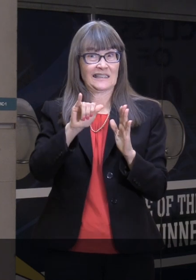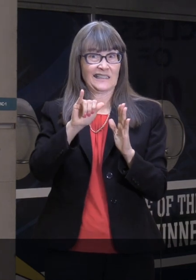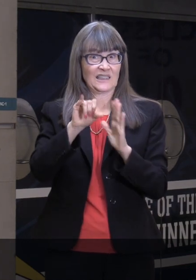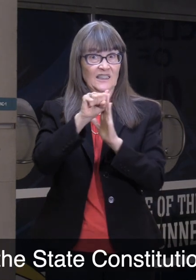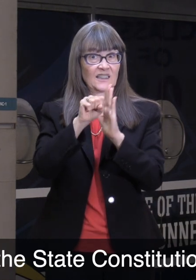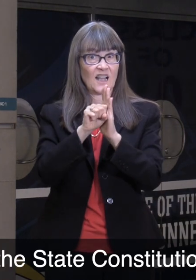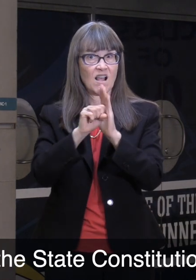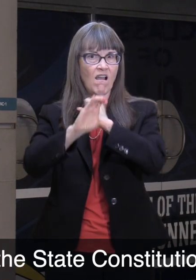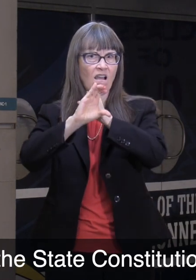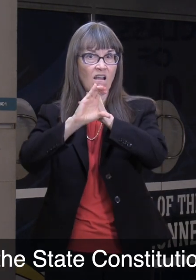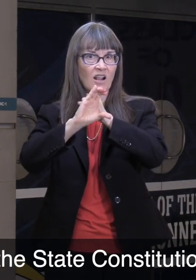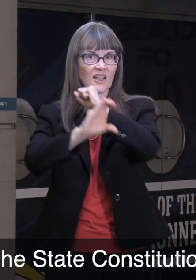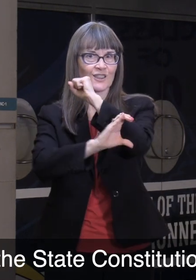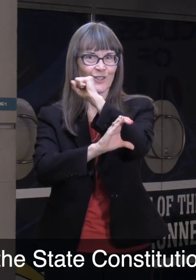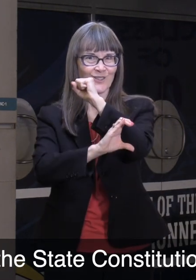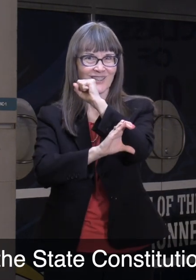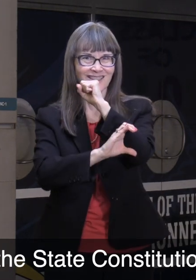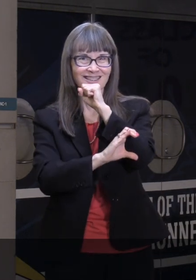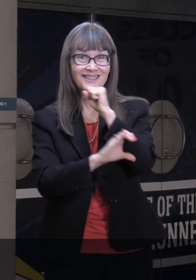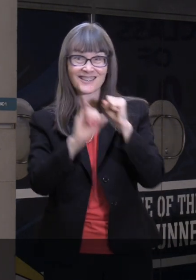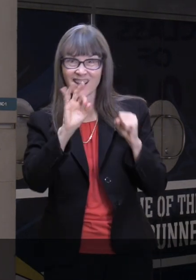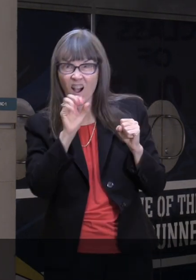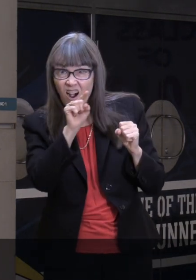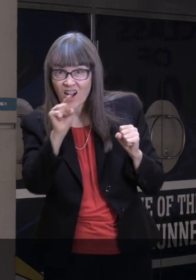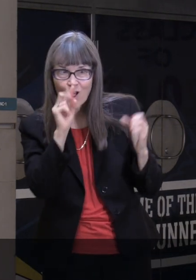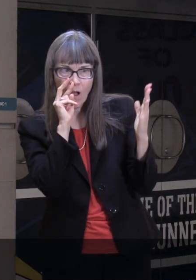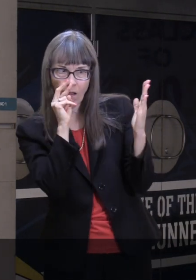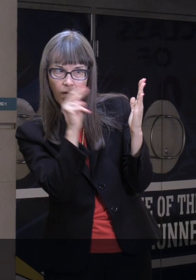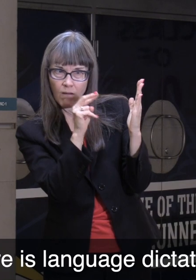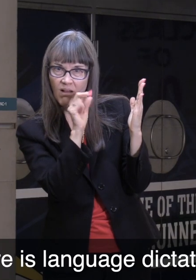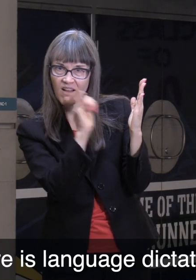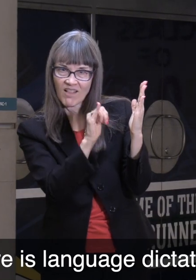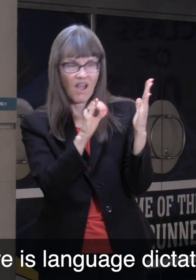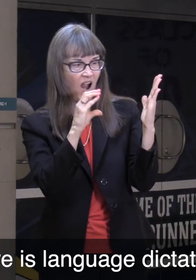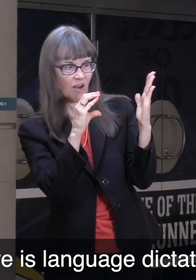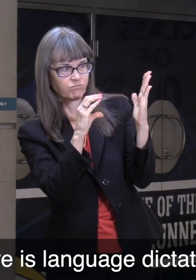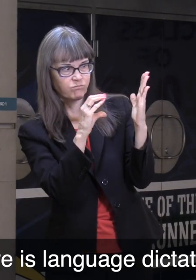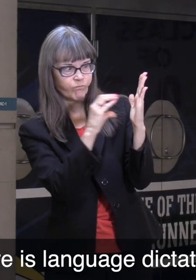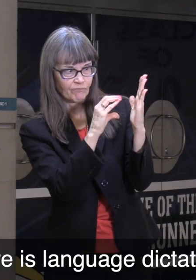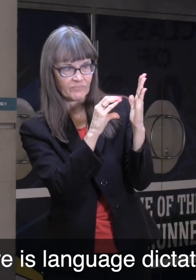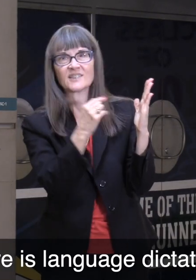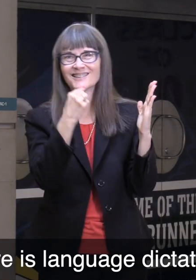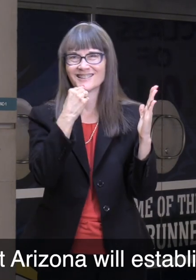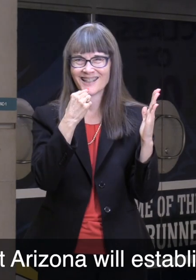the state constitution, there is language dictating that